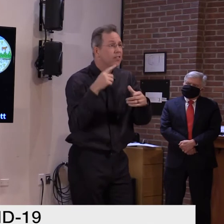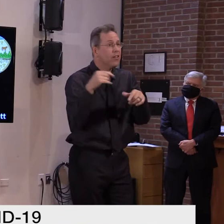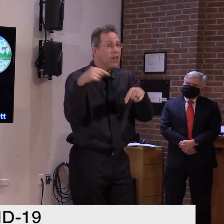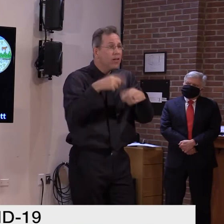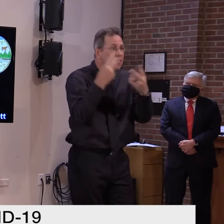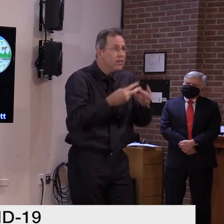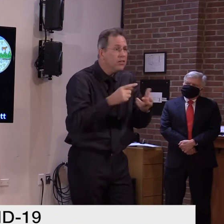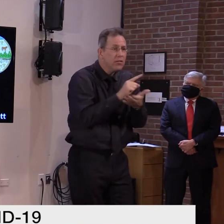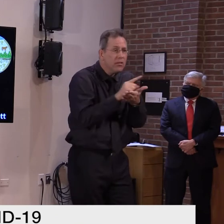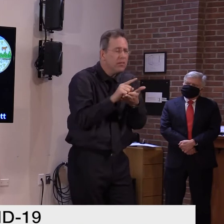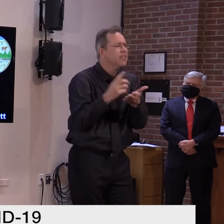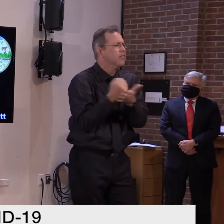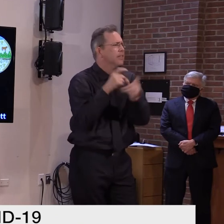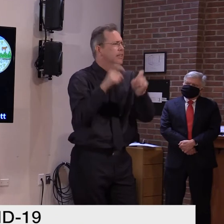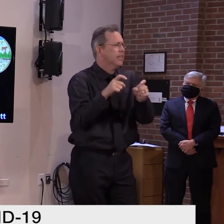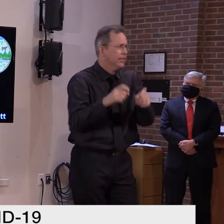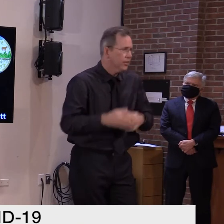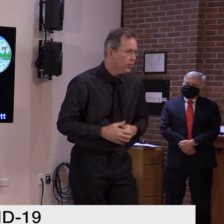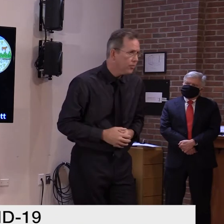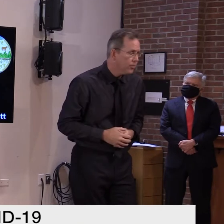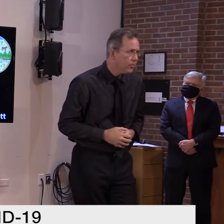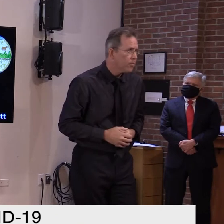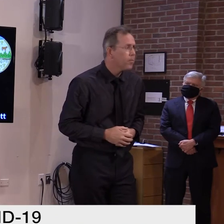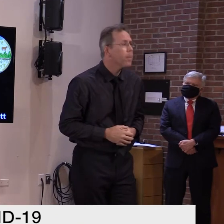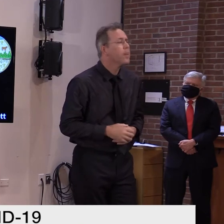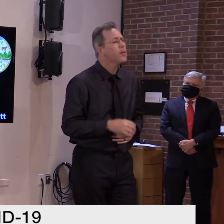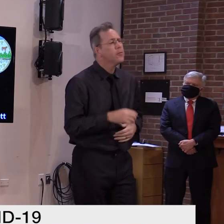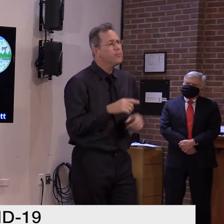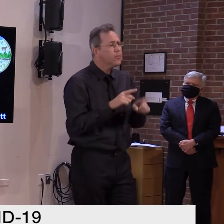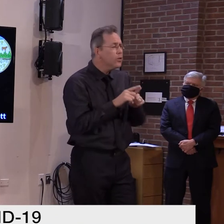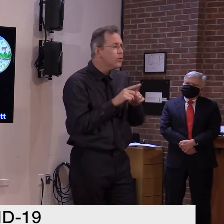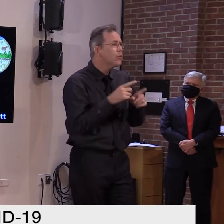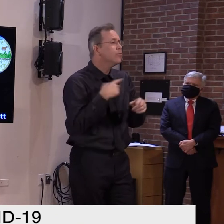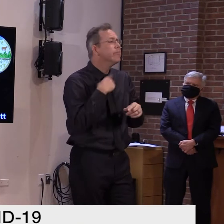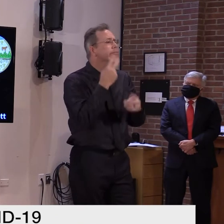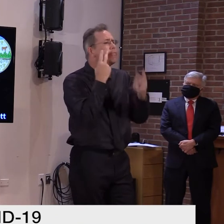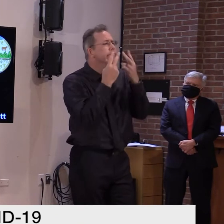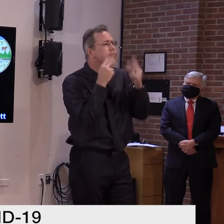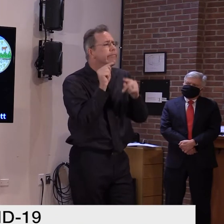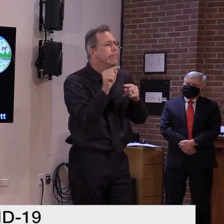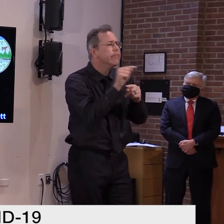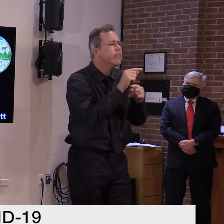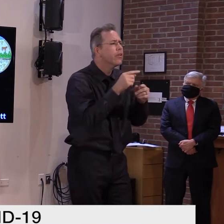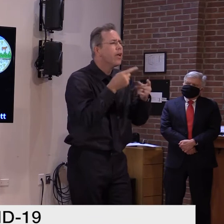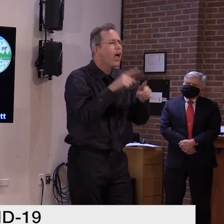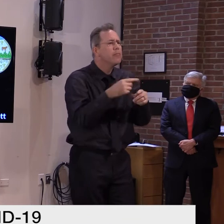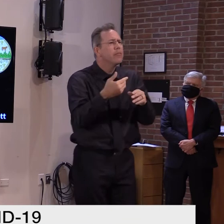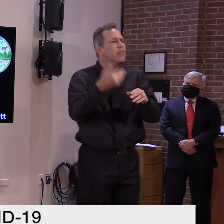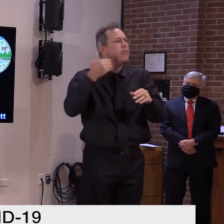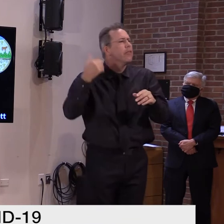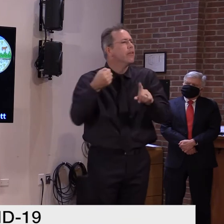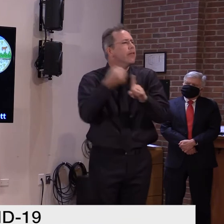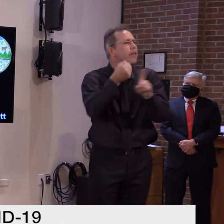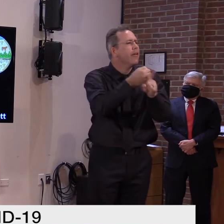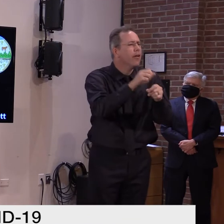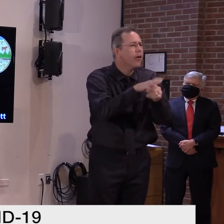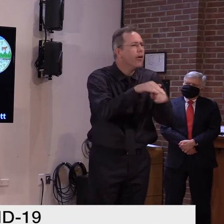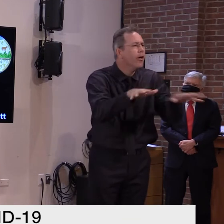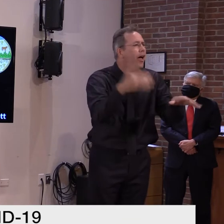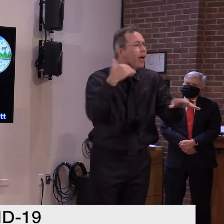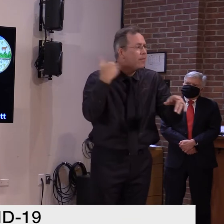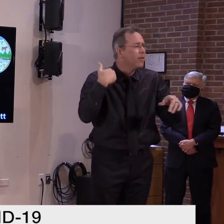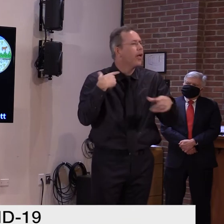We've also seen some who are going back to our pre-pandemic ways. So, we're